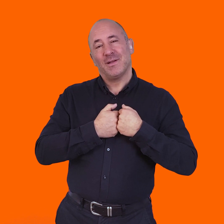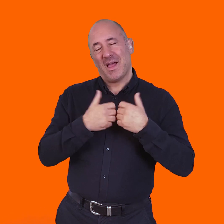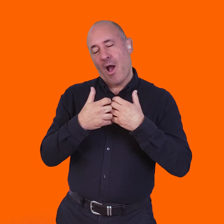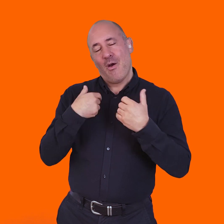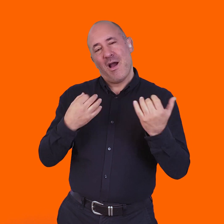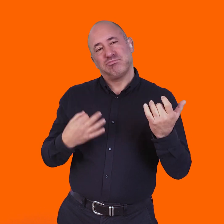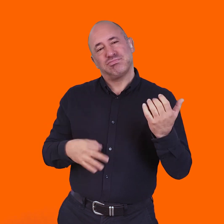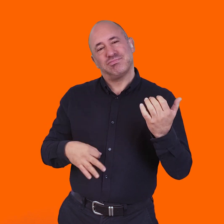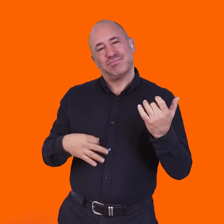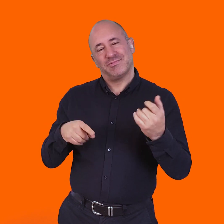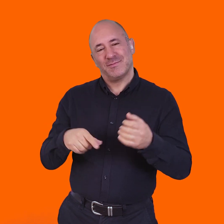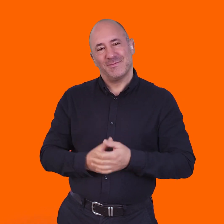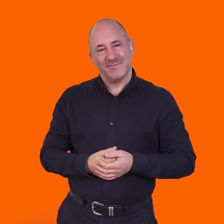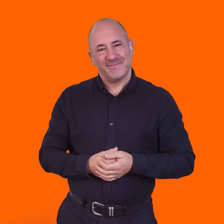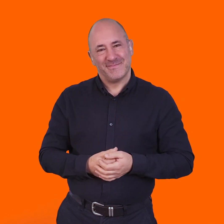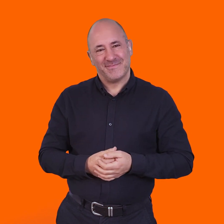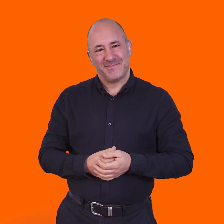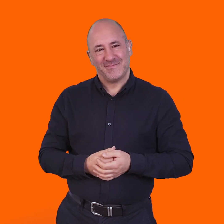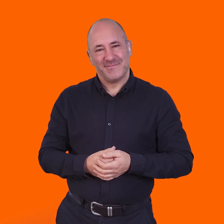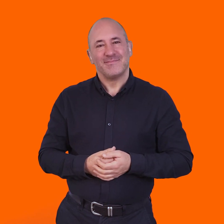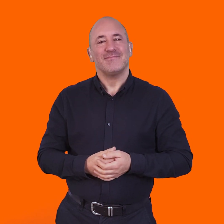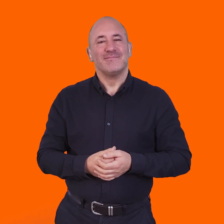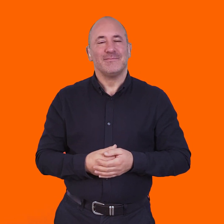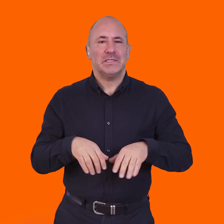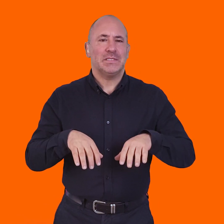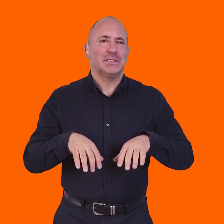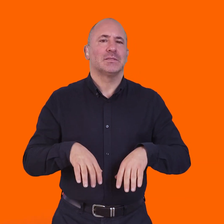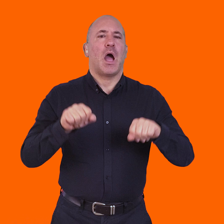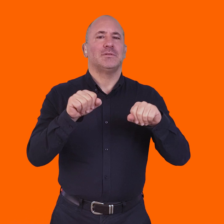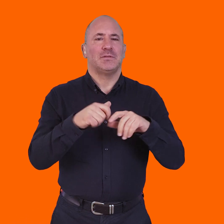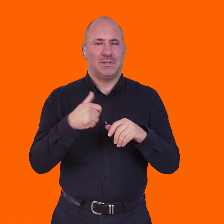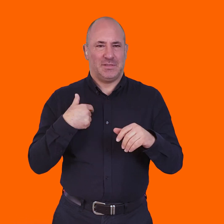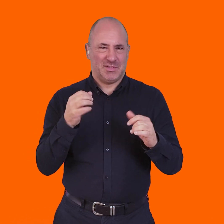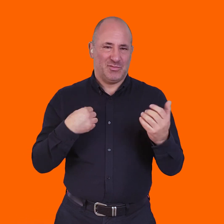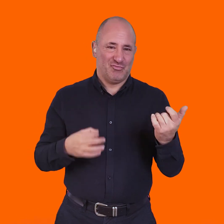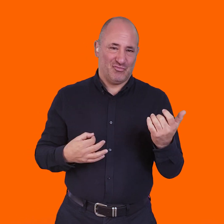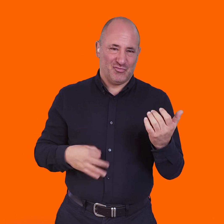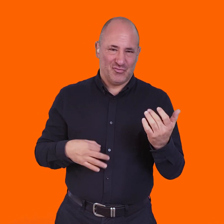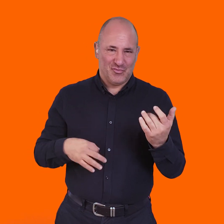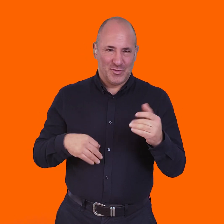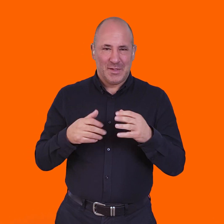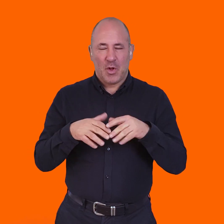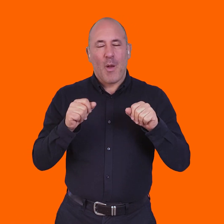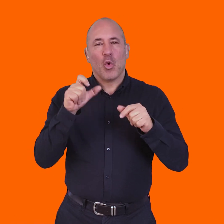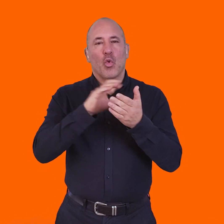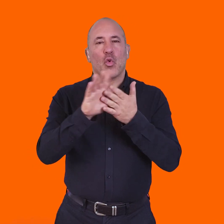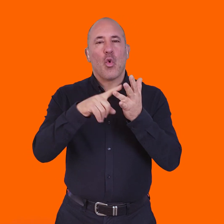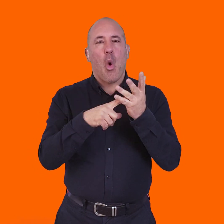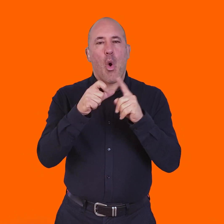that, kind of, romanticism about music and that way of playing. And so, I, originally I